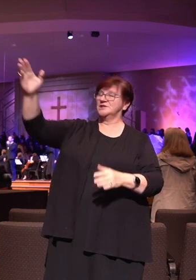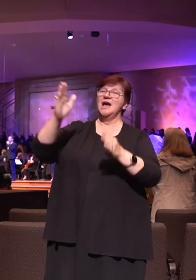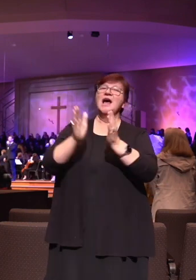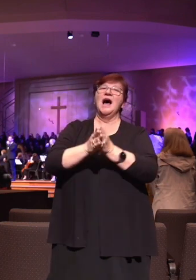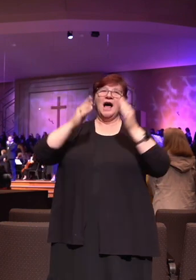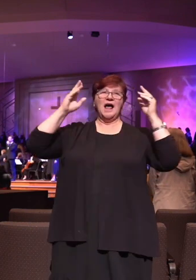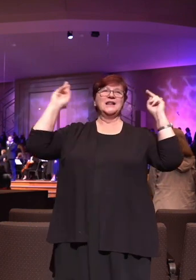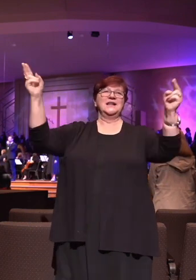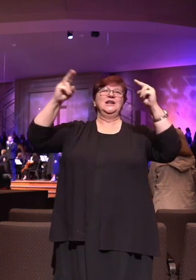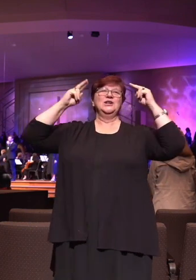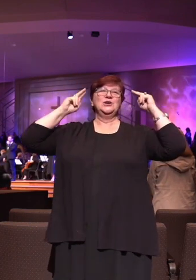Hallelujah,